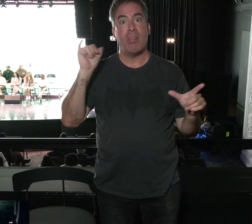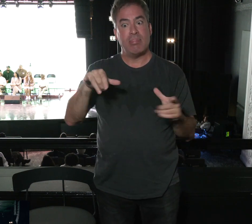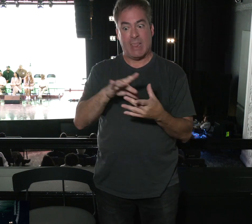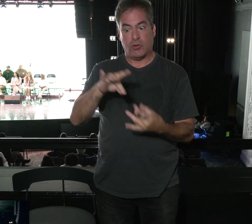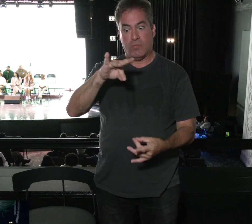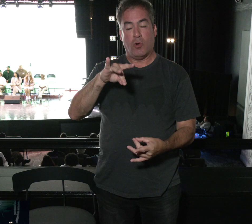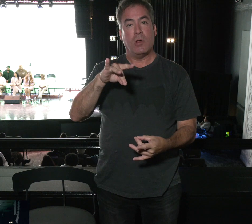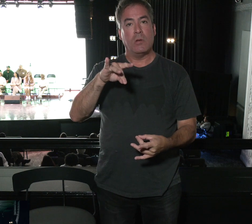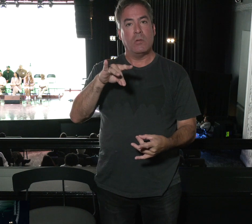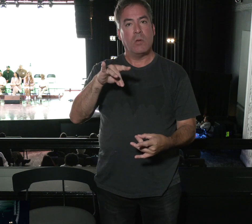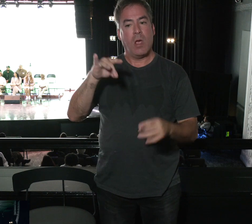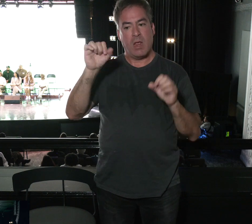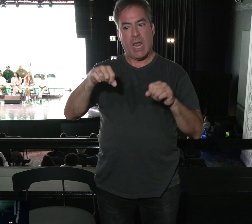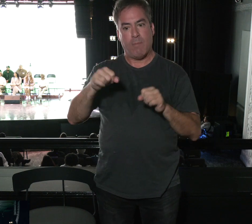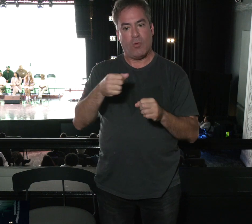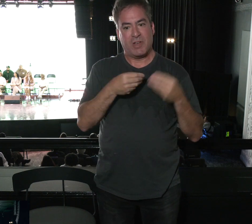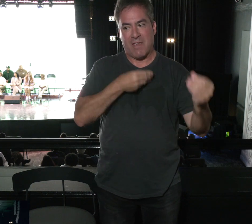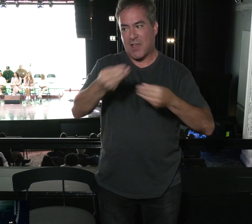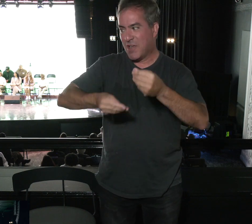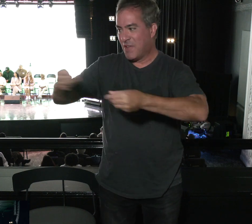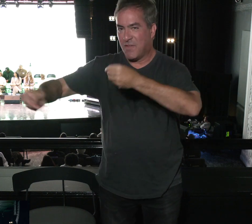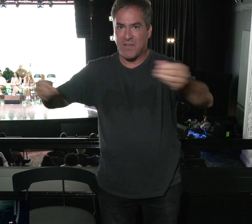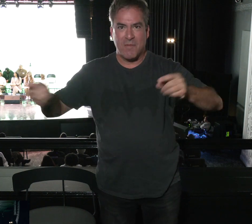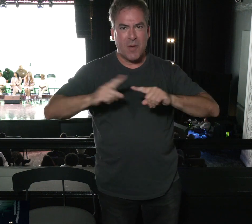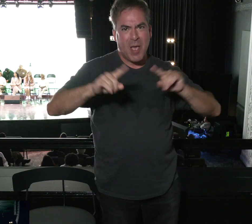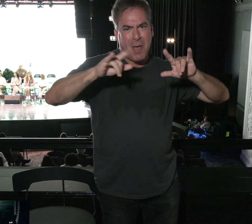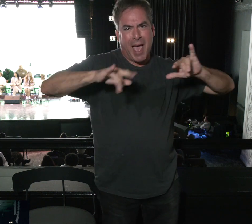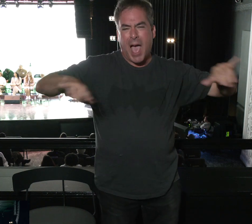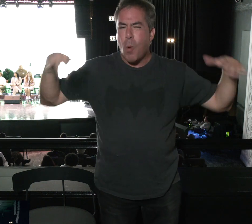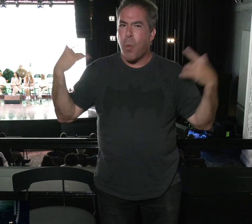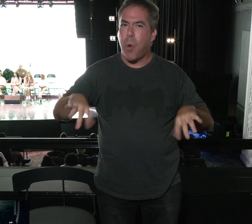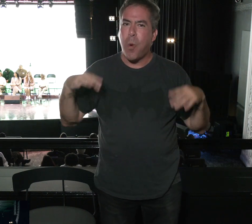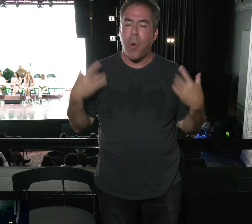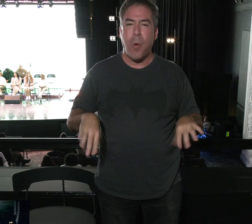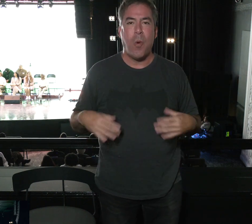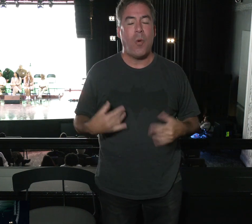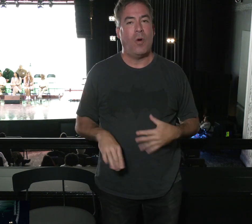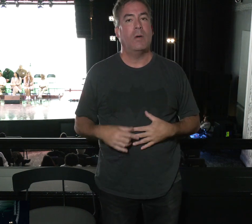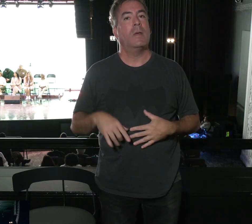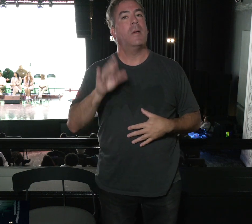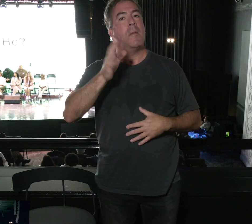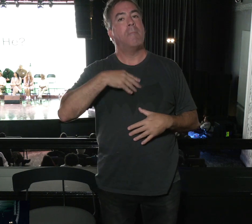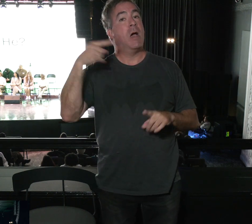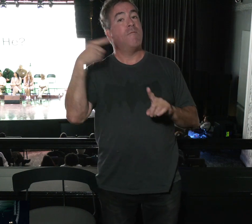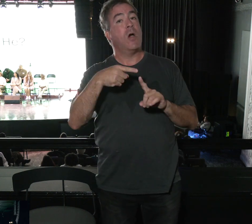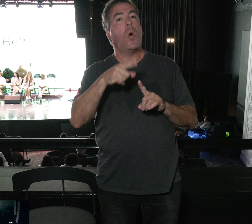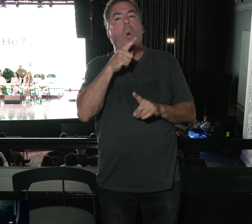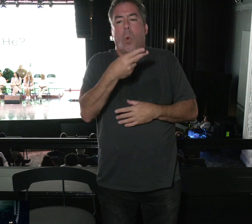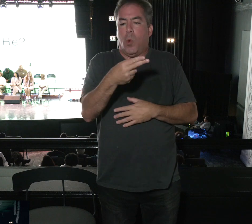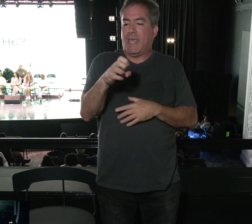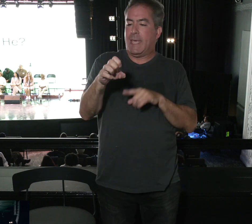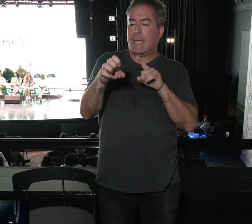enabled them. My first point is, who is he?